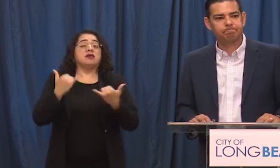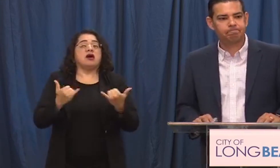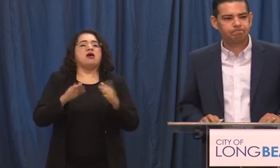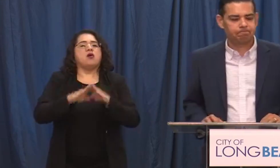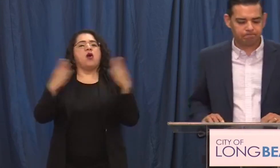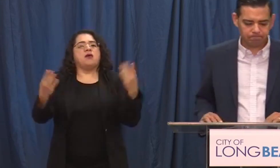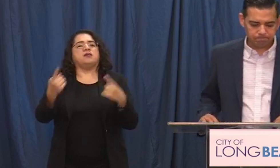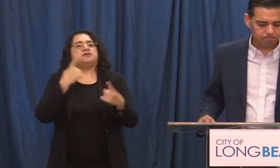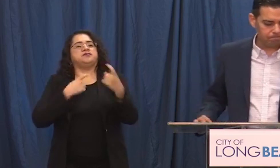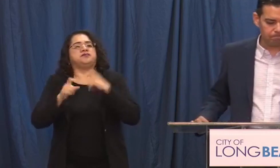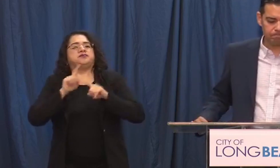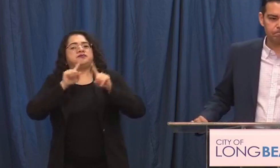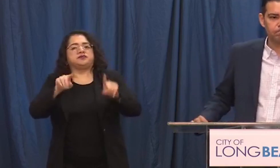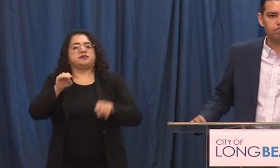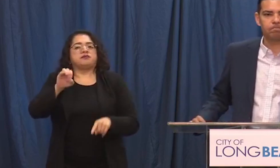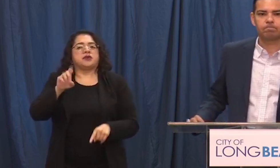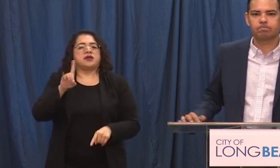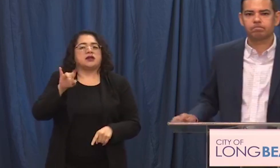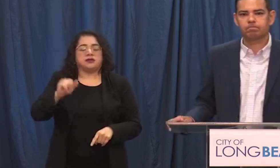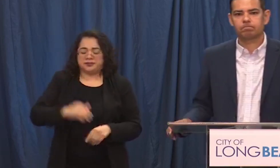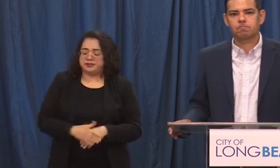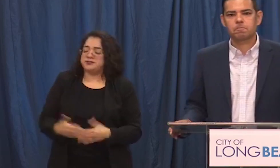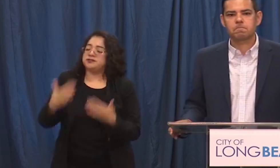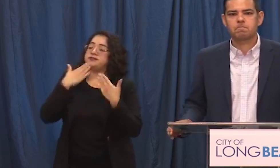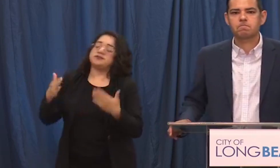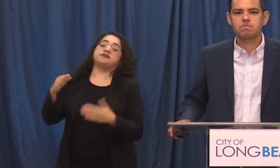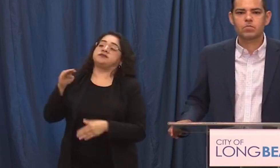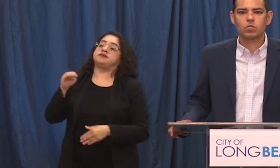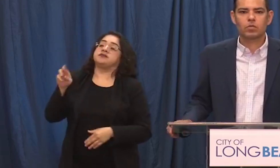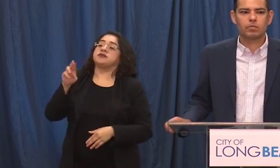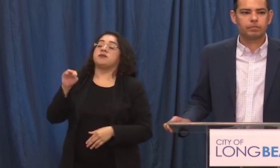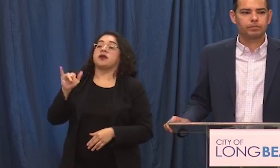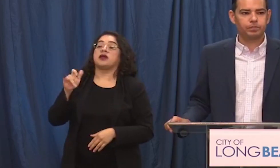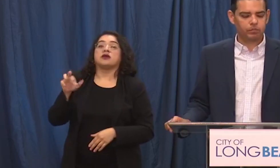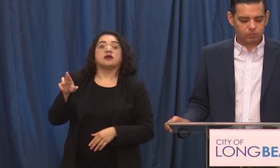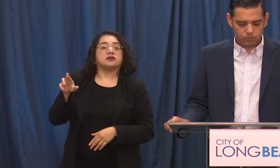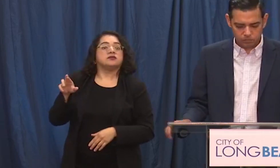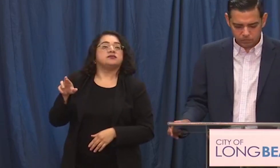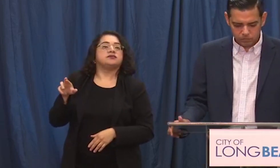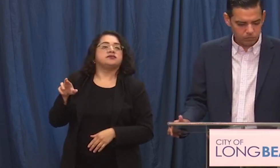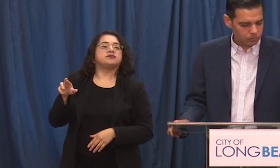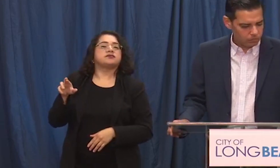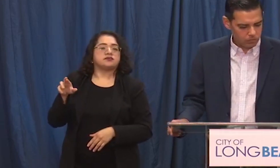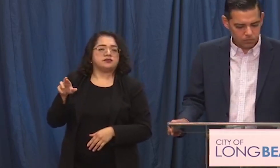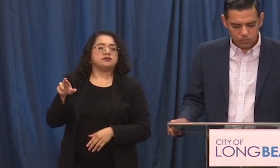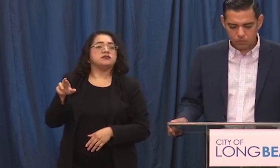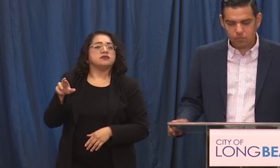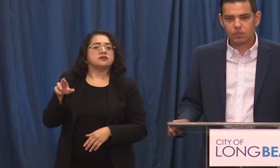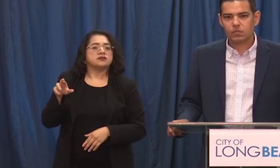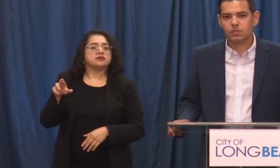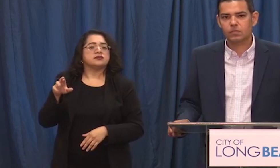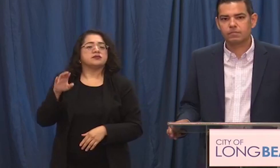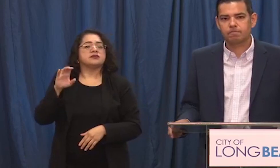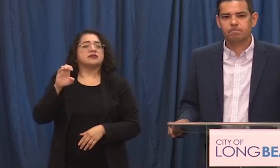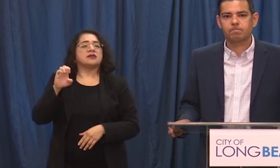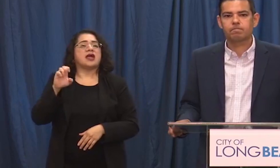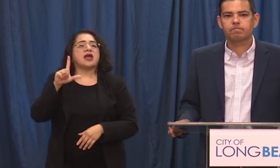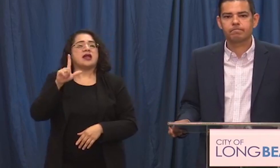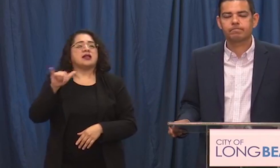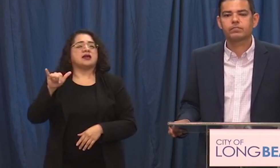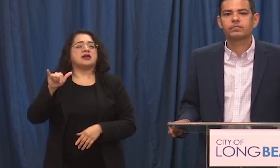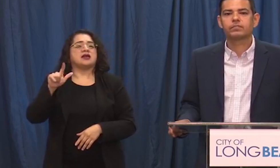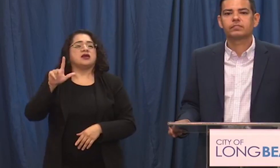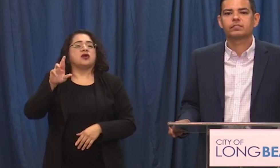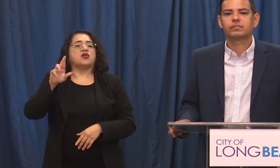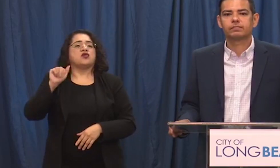media thank you mr mayor the first question is from emily rasmussen from the press telegram go ahead emily hi